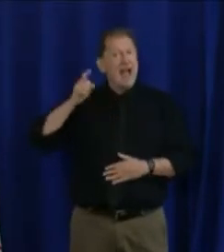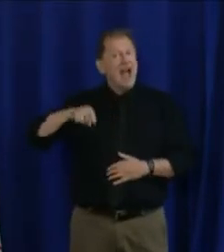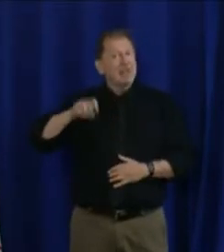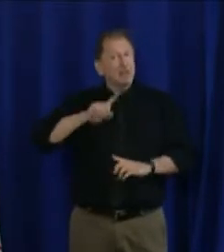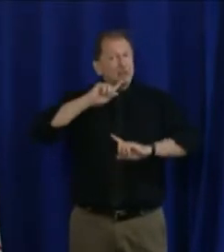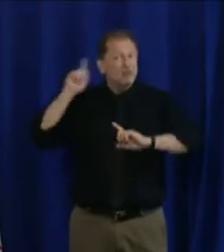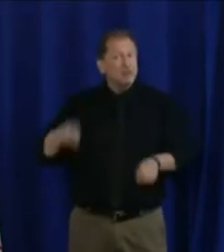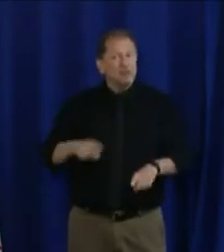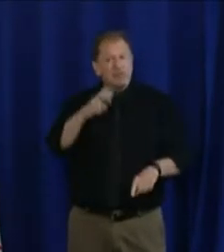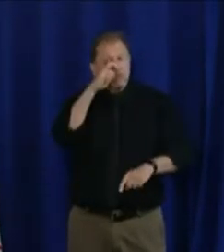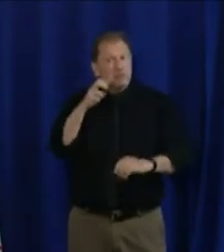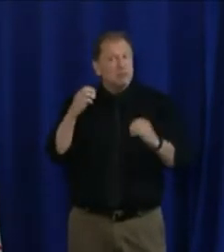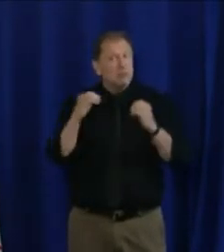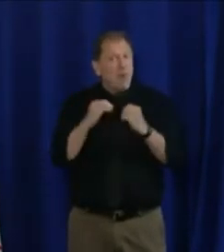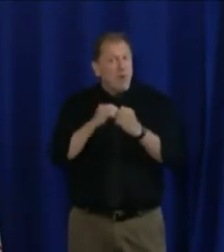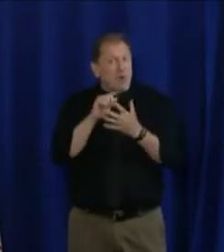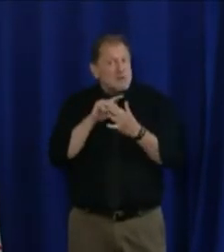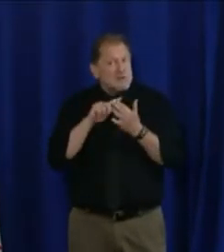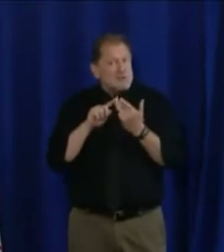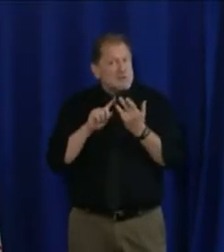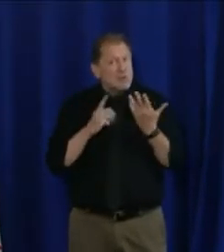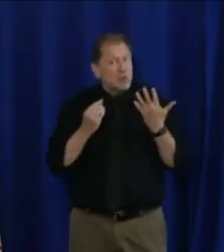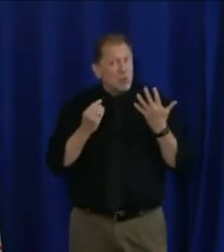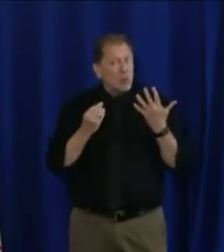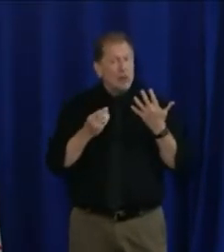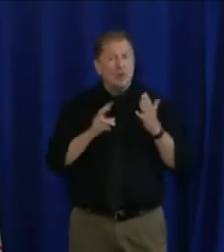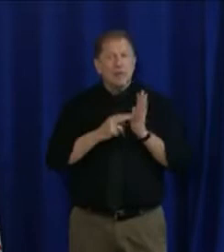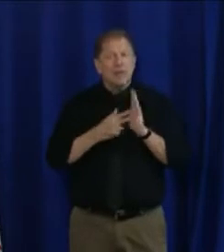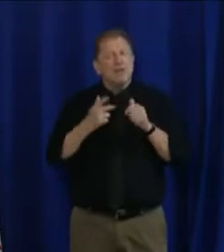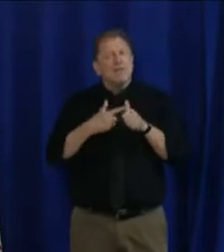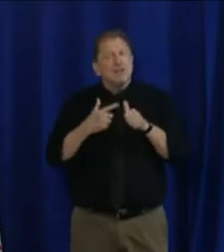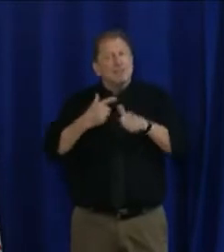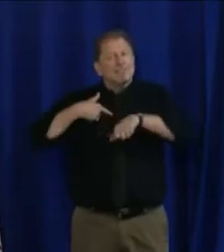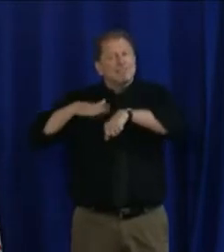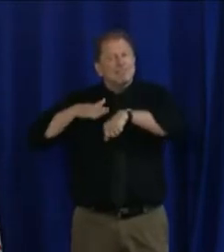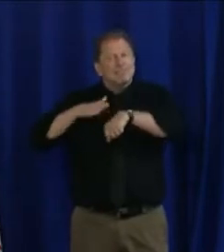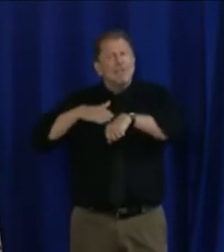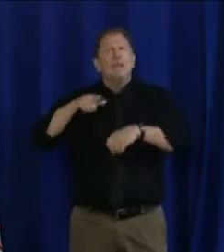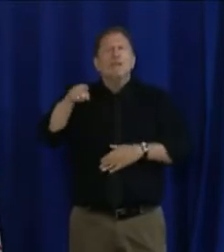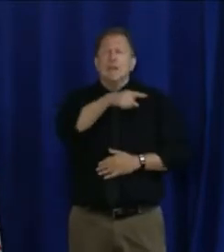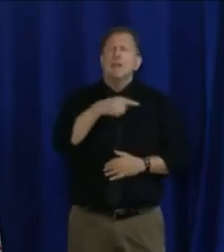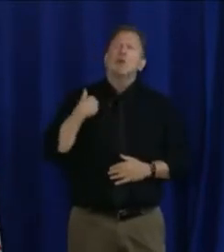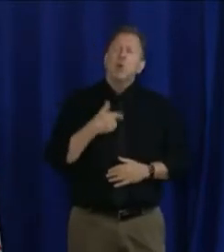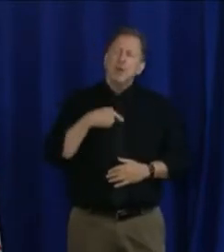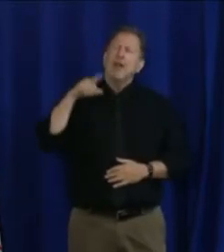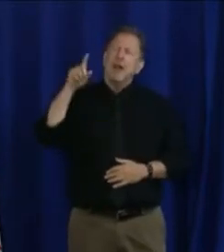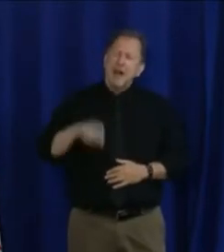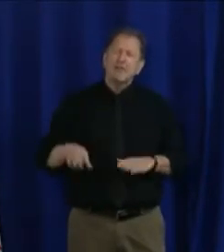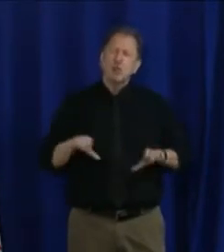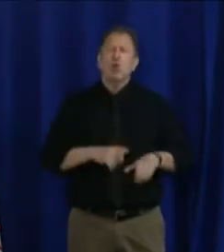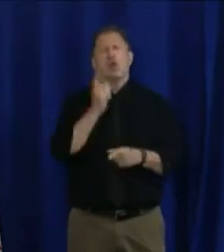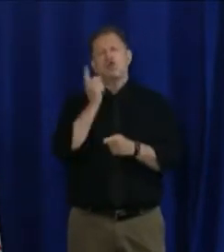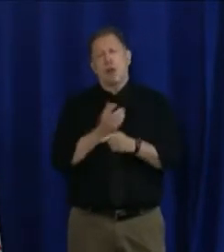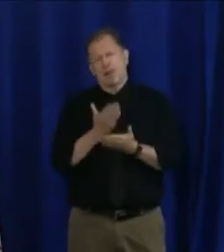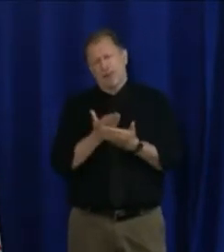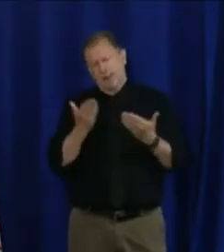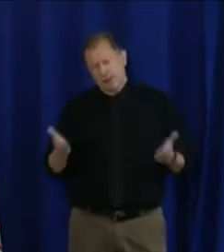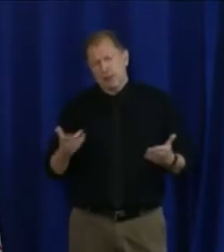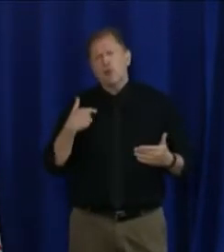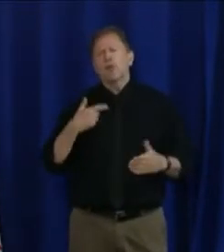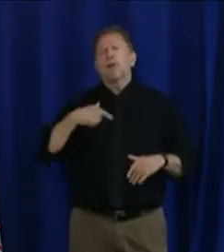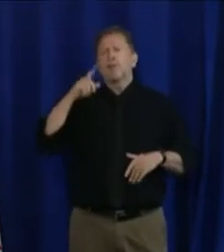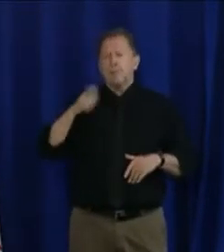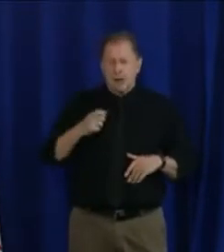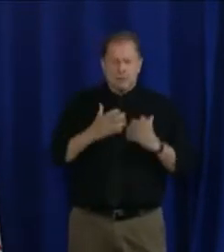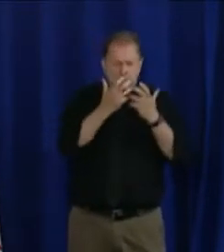about that in a moment. So folks, we got to get this right. We got to continue to do the right things.